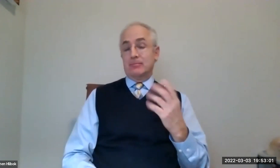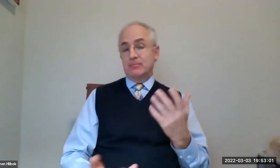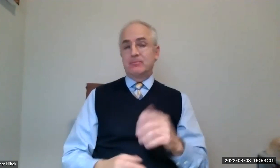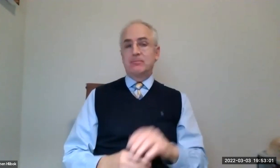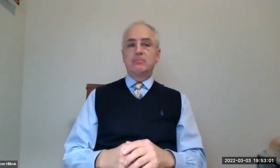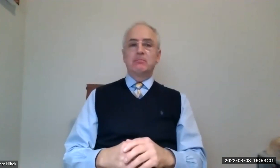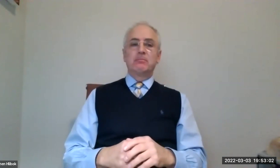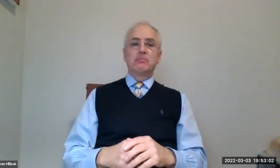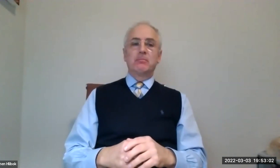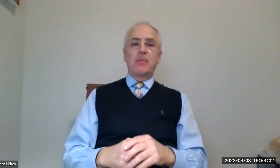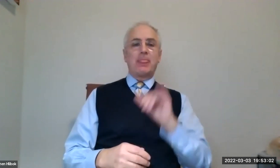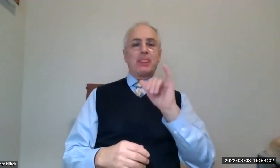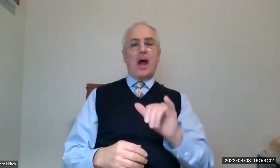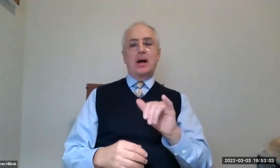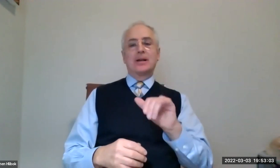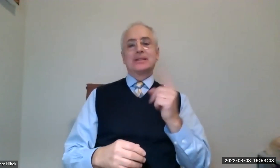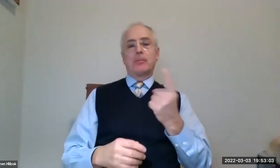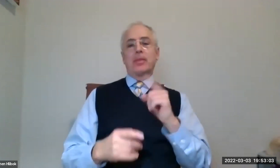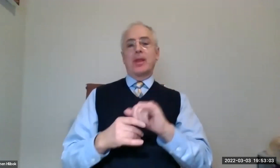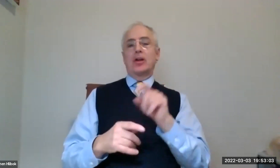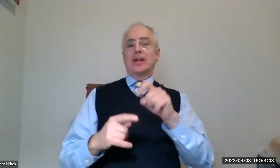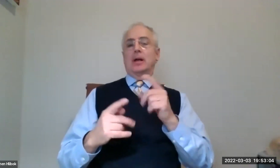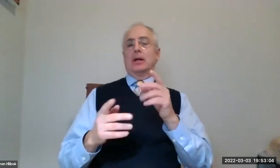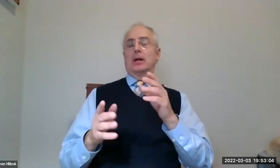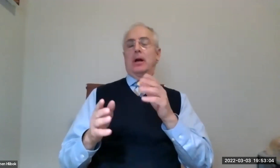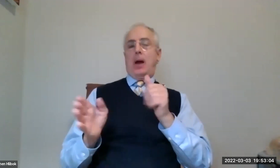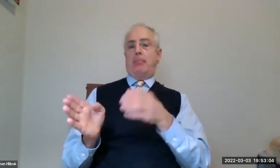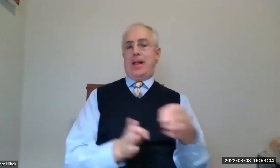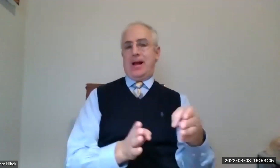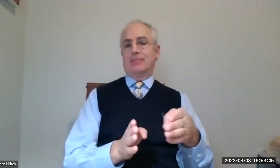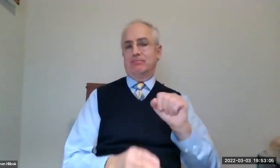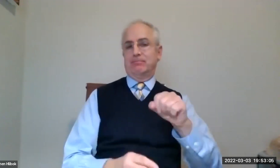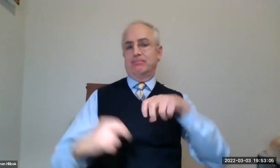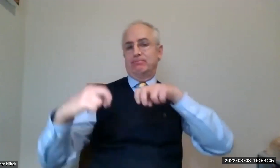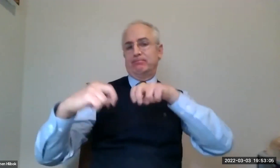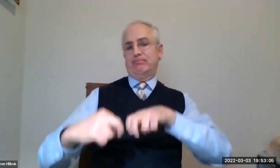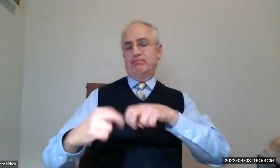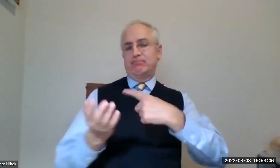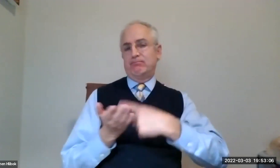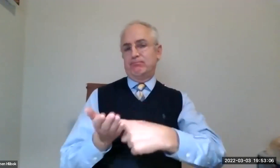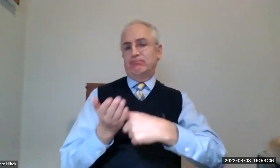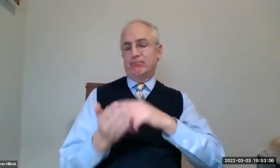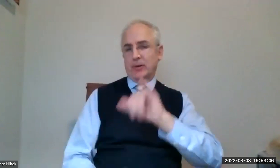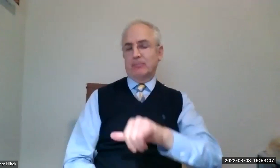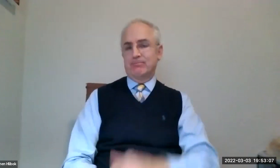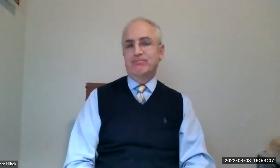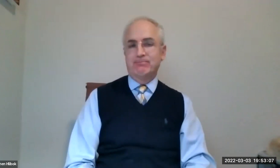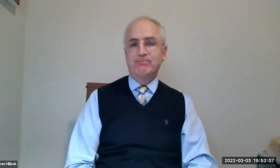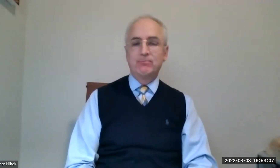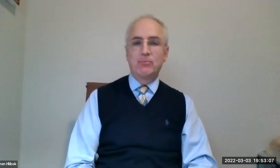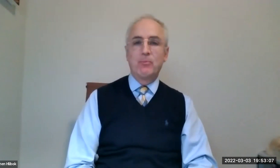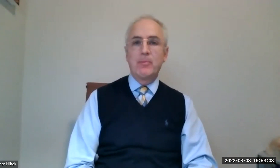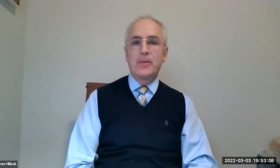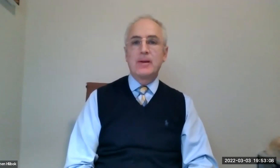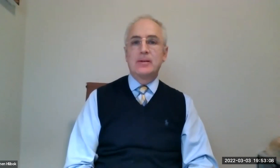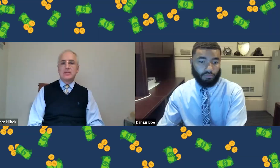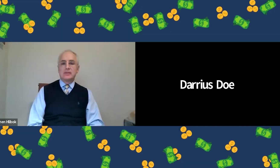and your health and any health concerns you may have. So sitting down with a financial planner is going to be